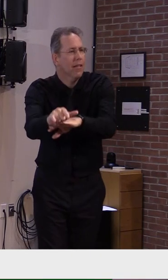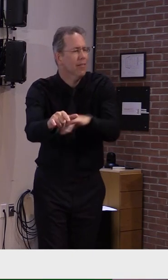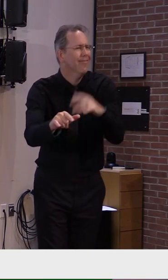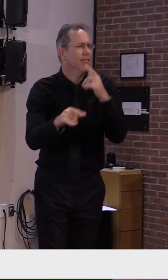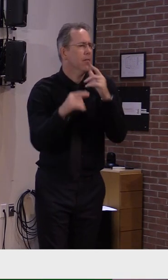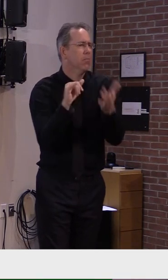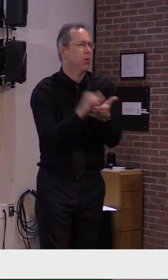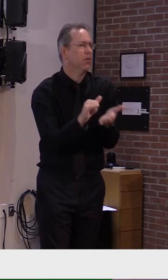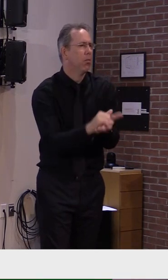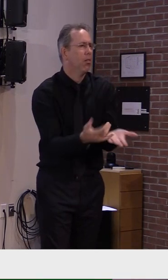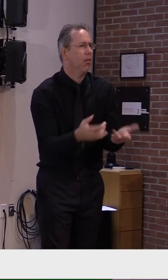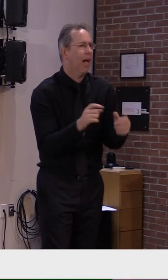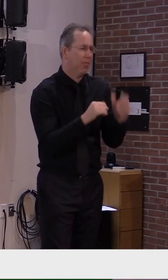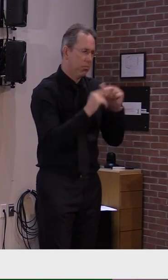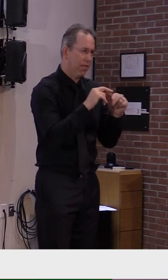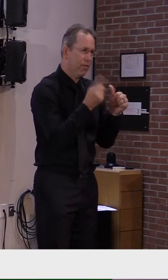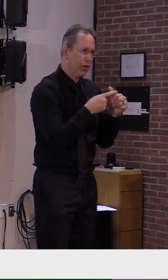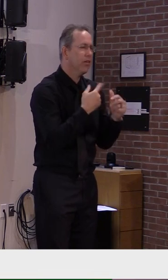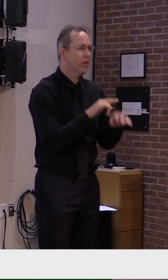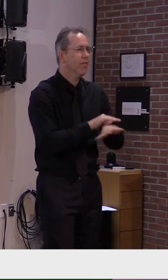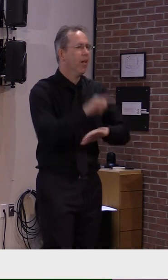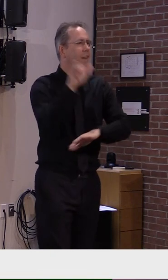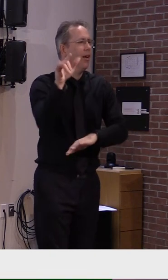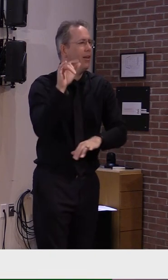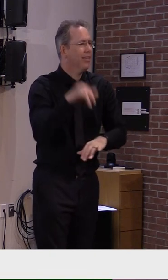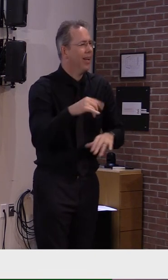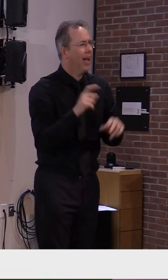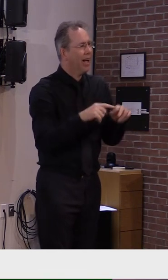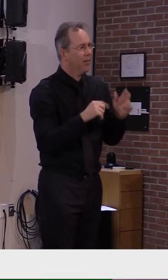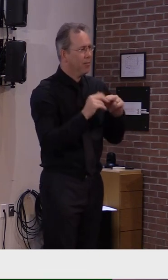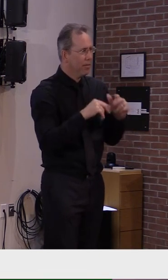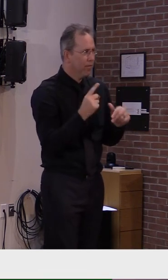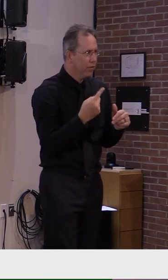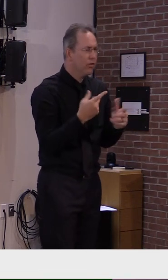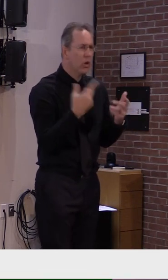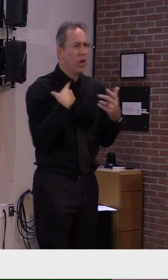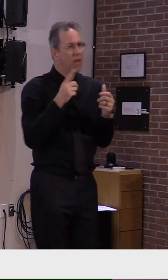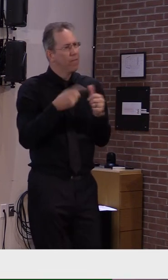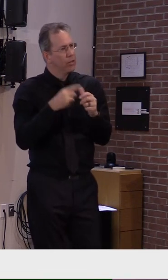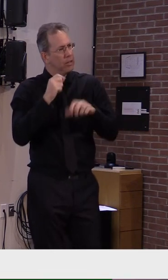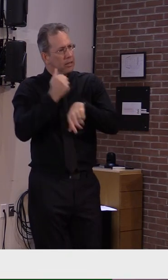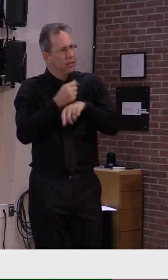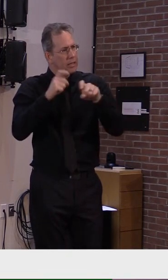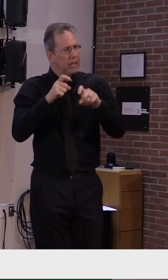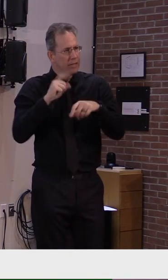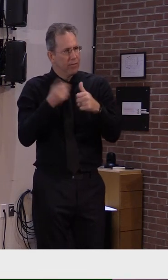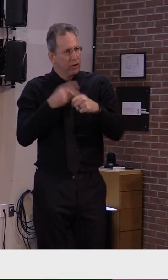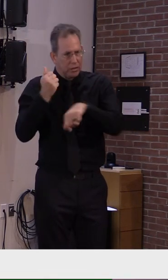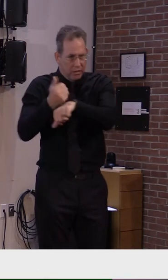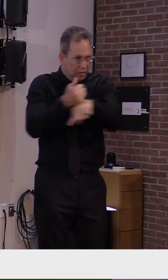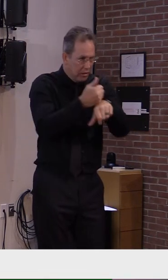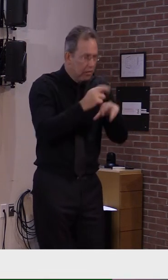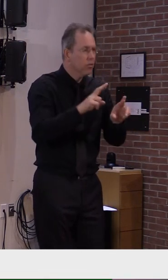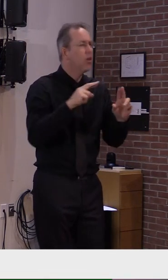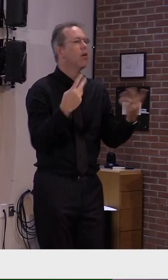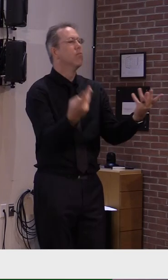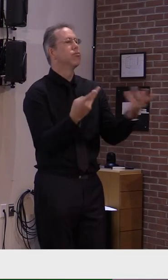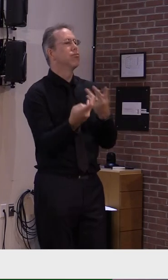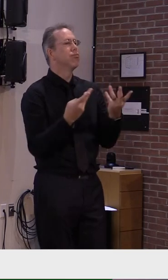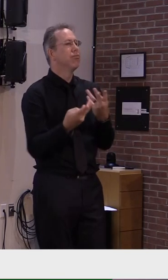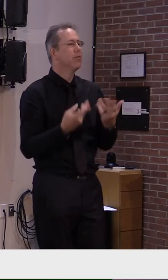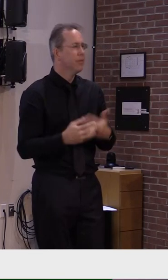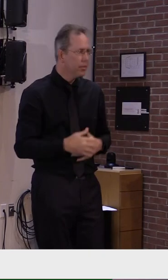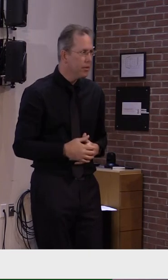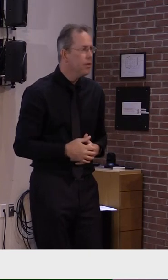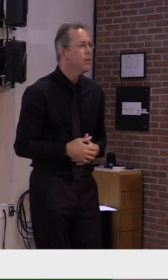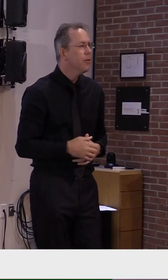increase that capacity for testing. The one thing I just want to say, it's going to be seven days a week. It's going to be open at